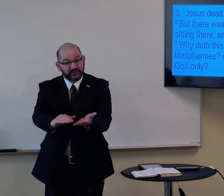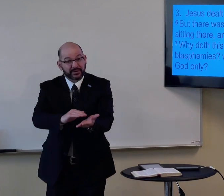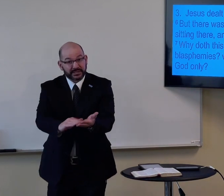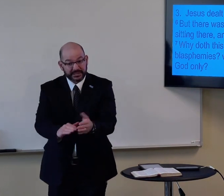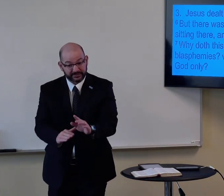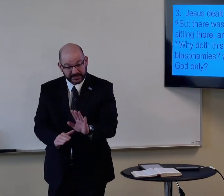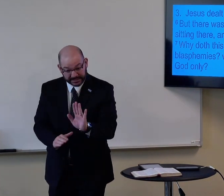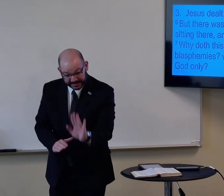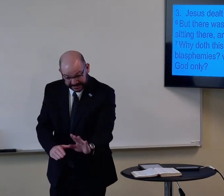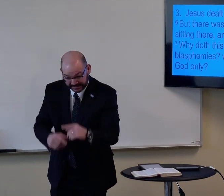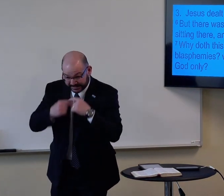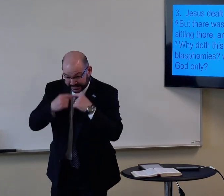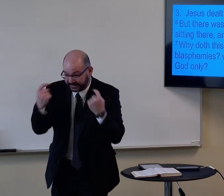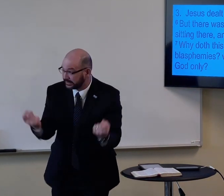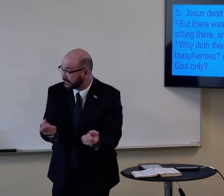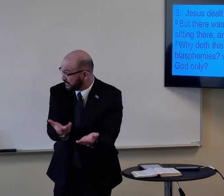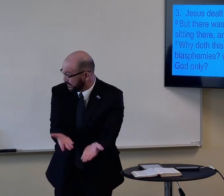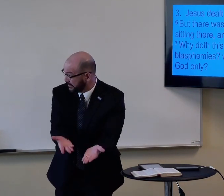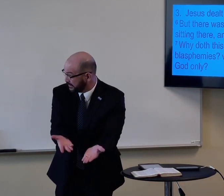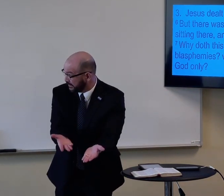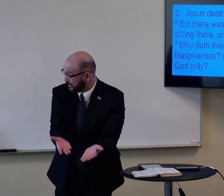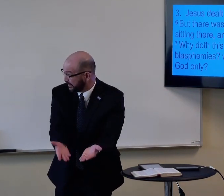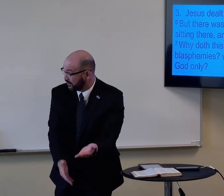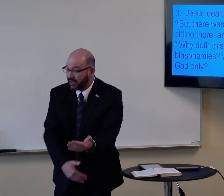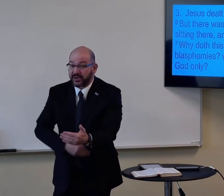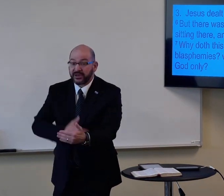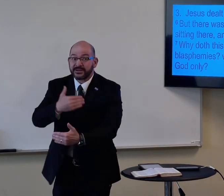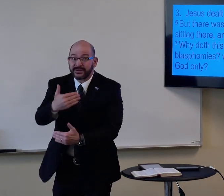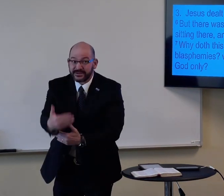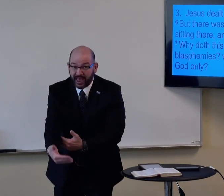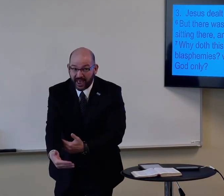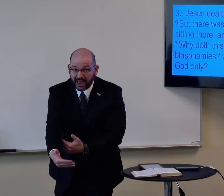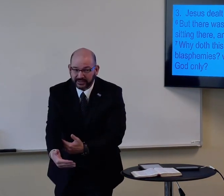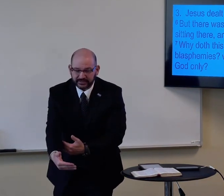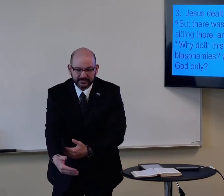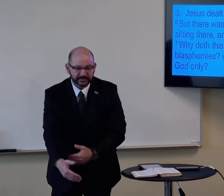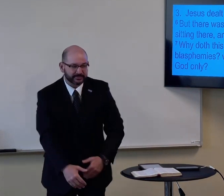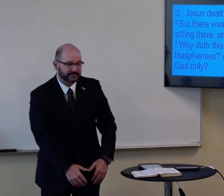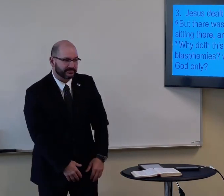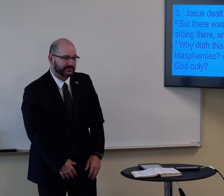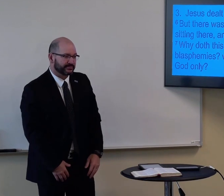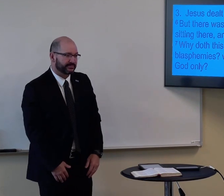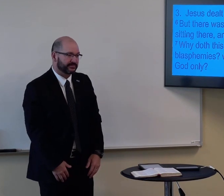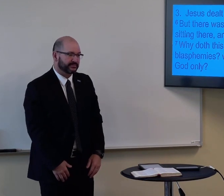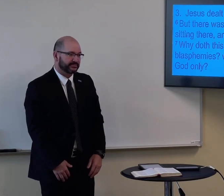and he forgave this man's sin. And then the next thing he did